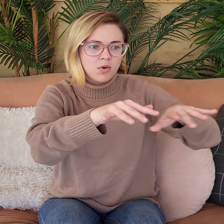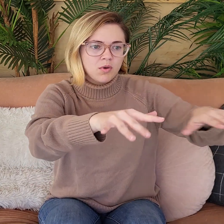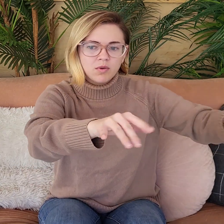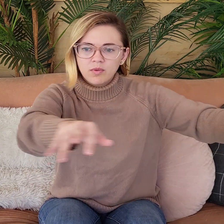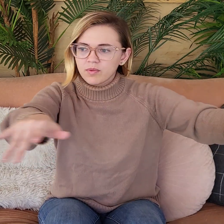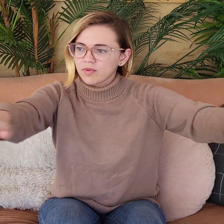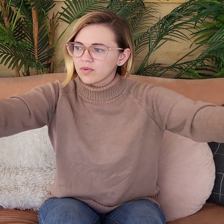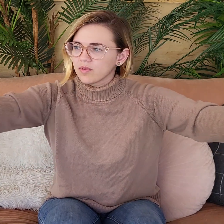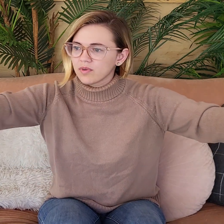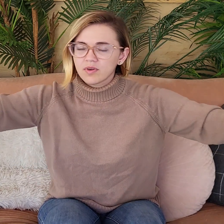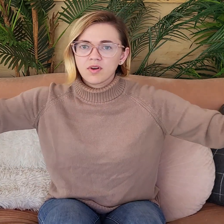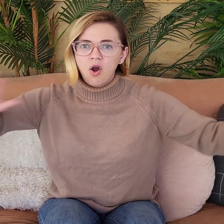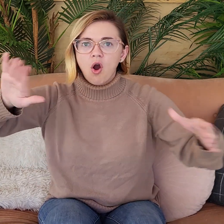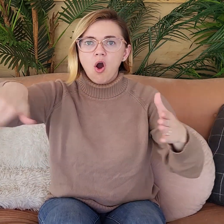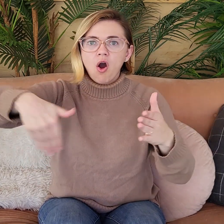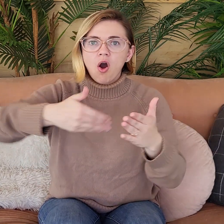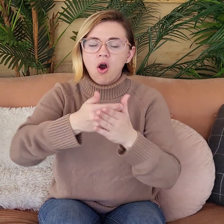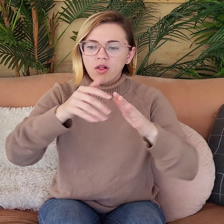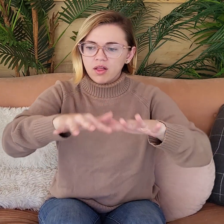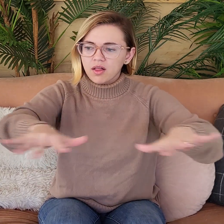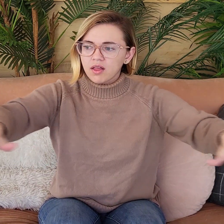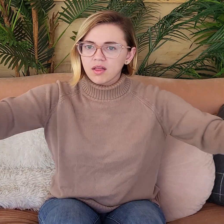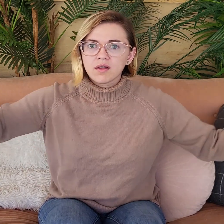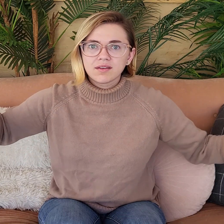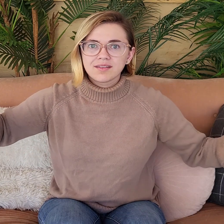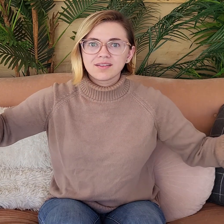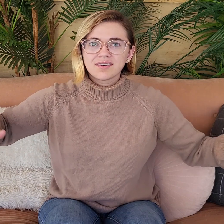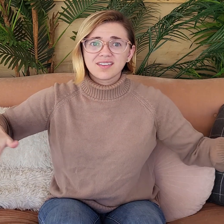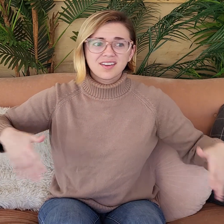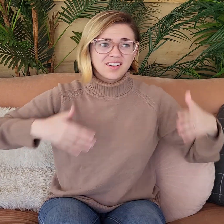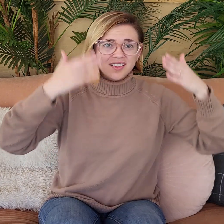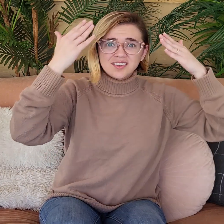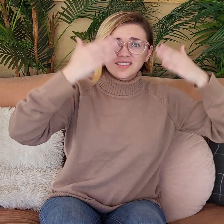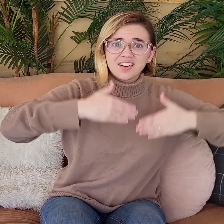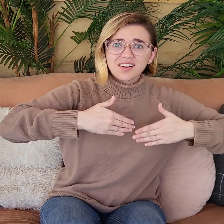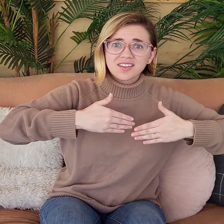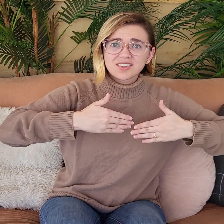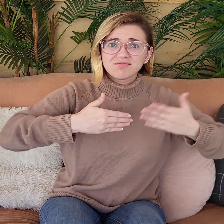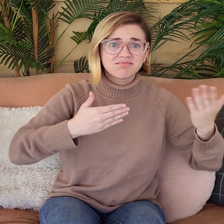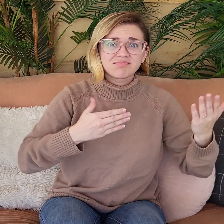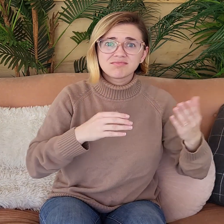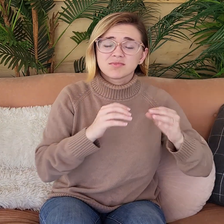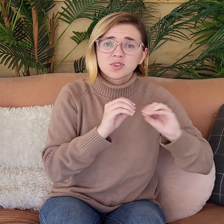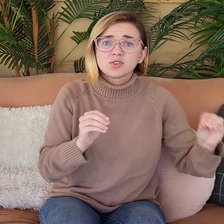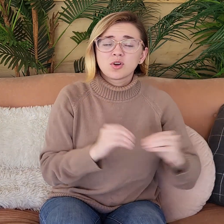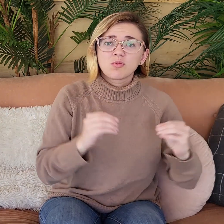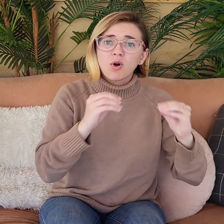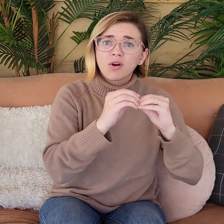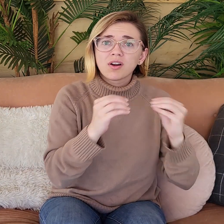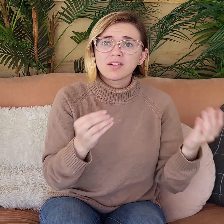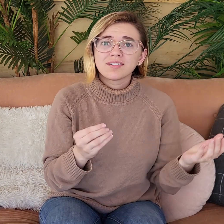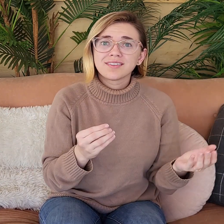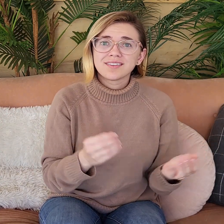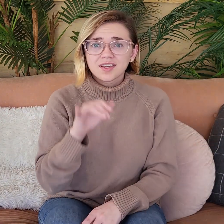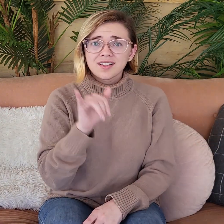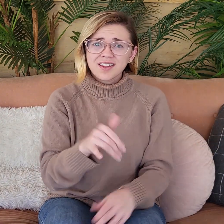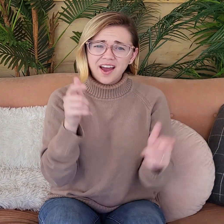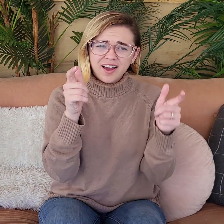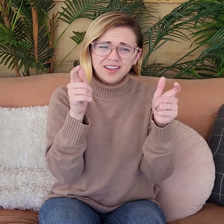So that light, it spread all over the room and the darkness was no